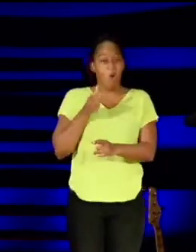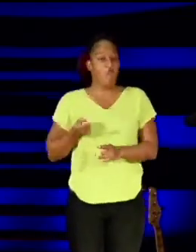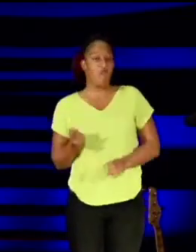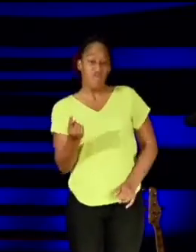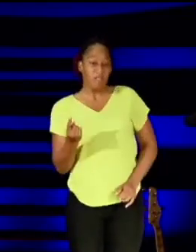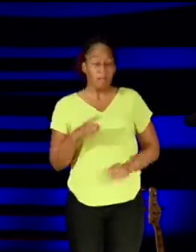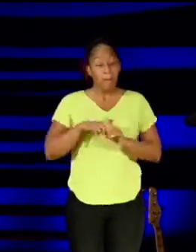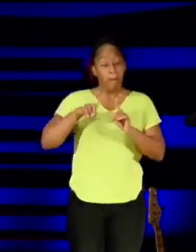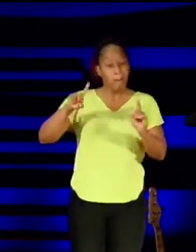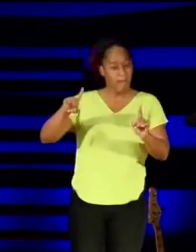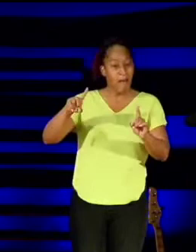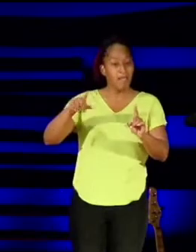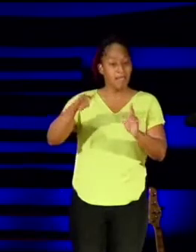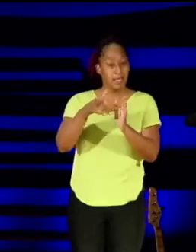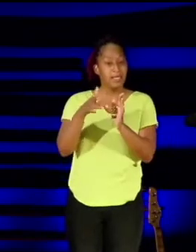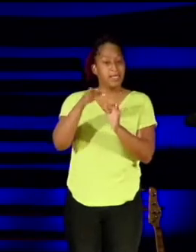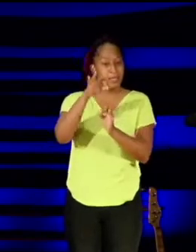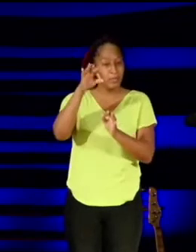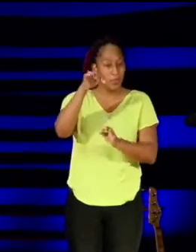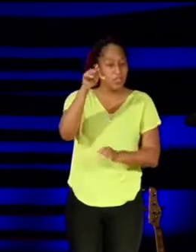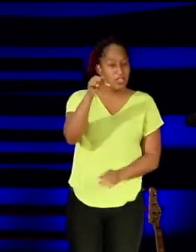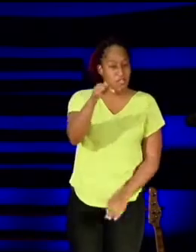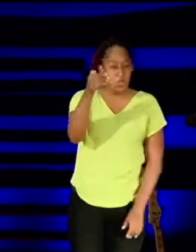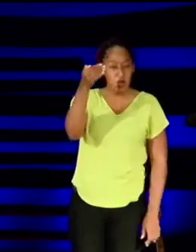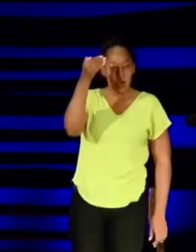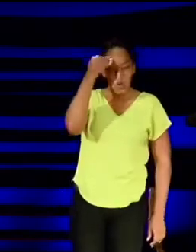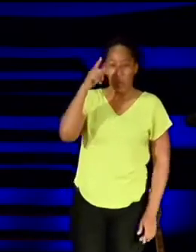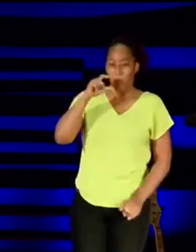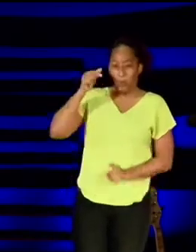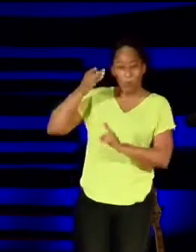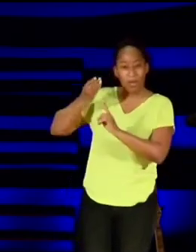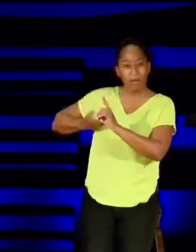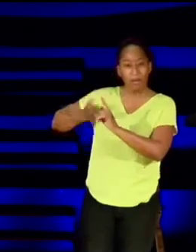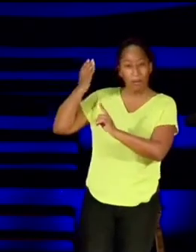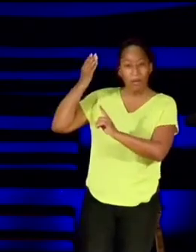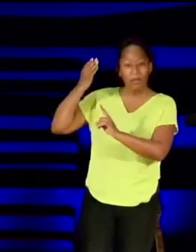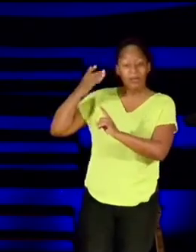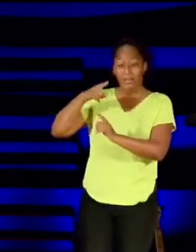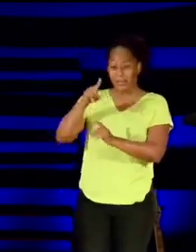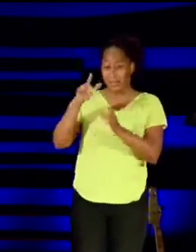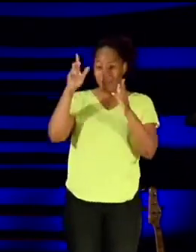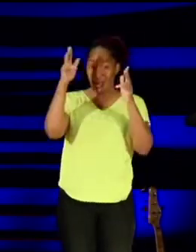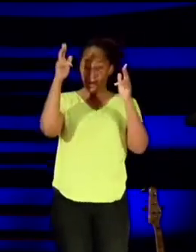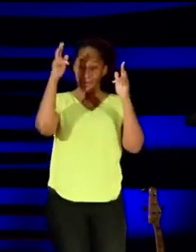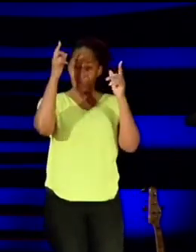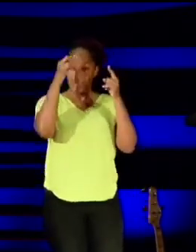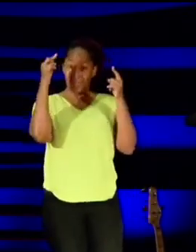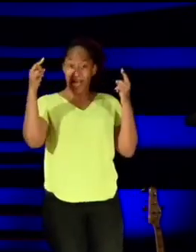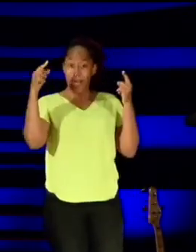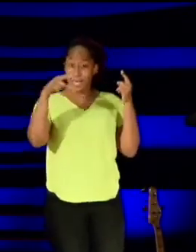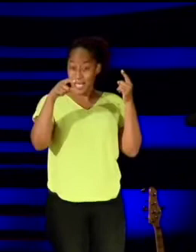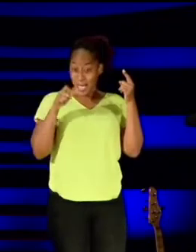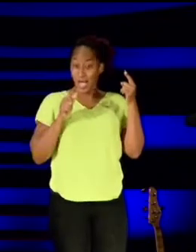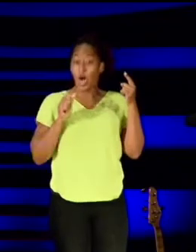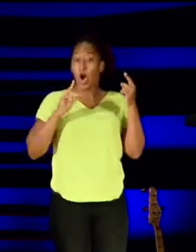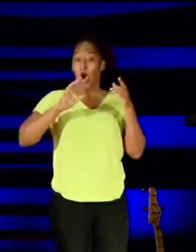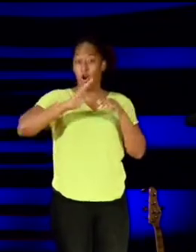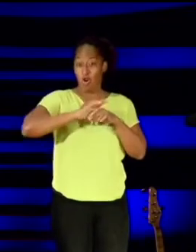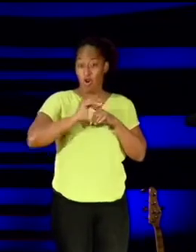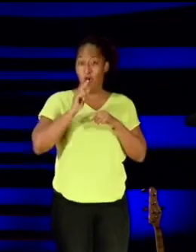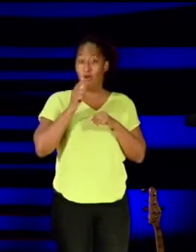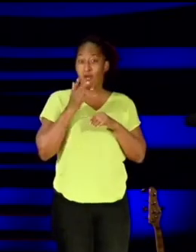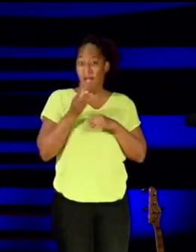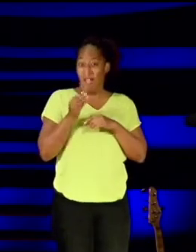spirit knew who Jesus was. But isn't that just like Satan to call you out of your name and try to take you